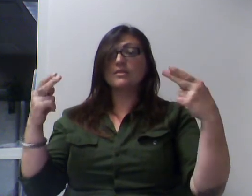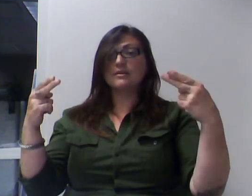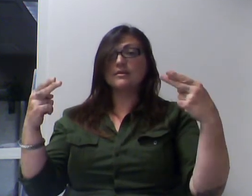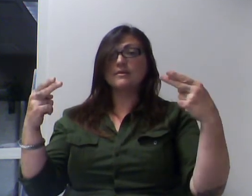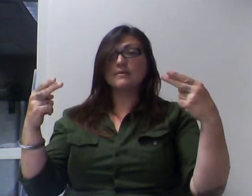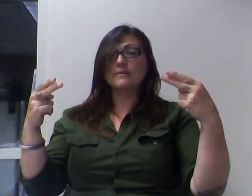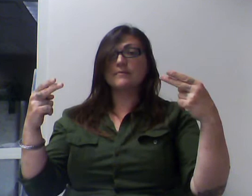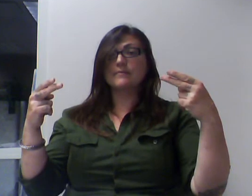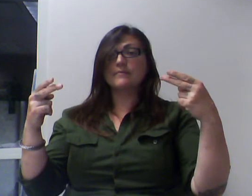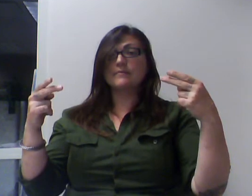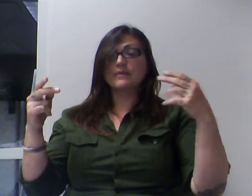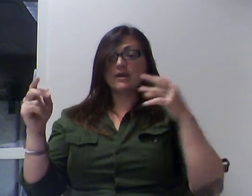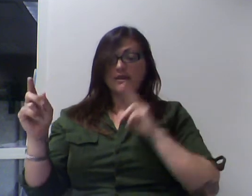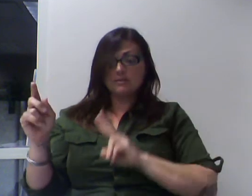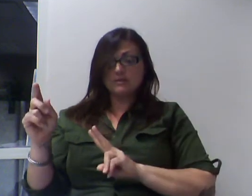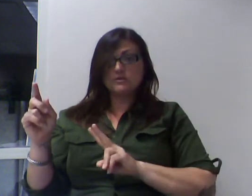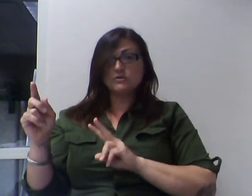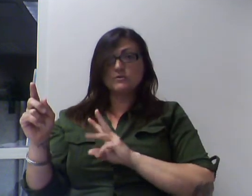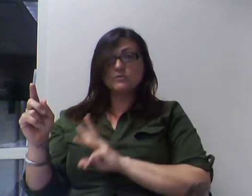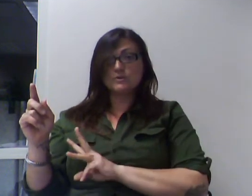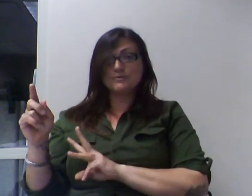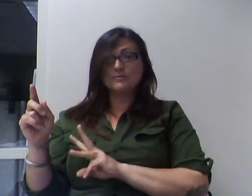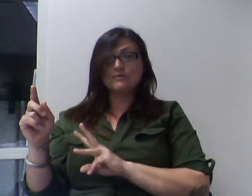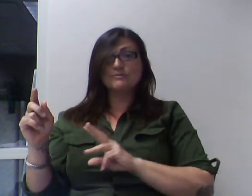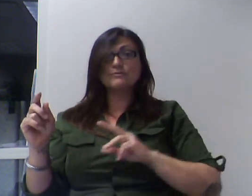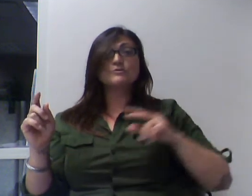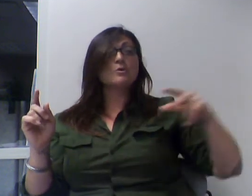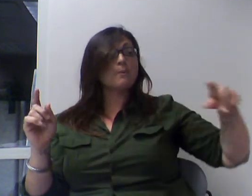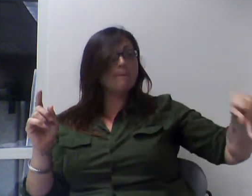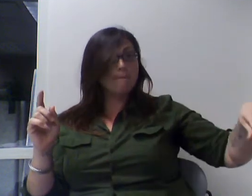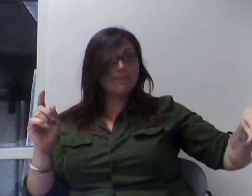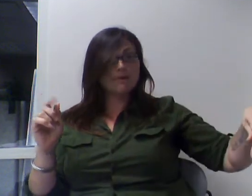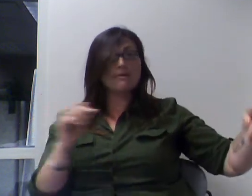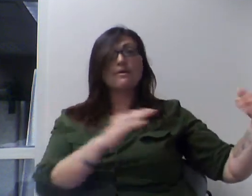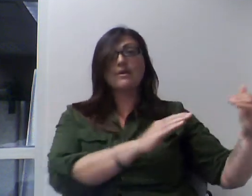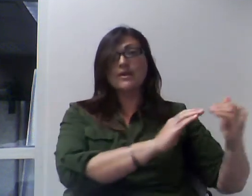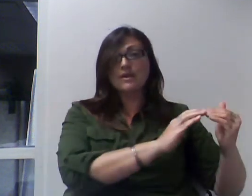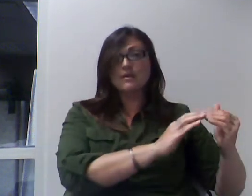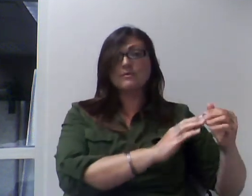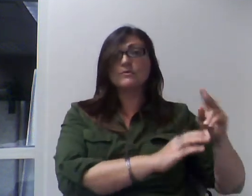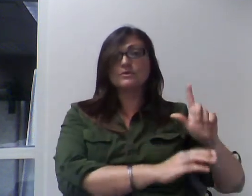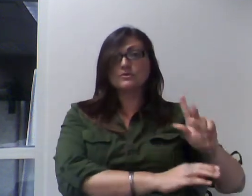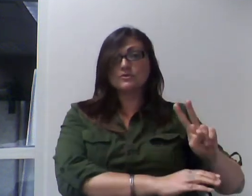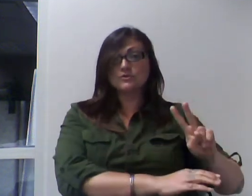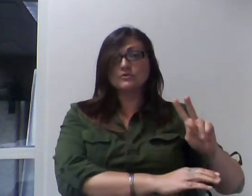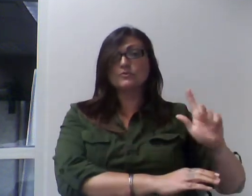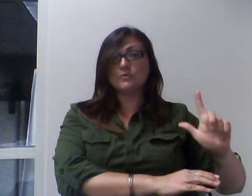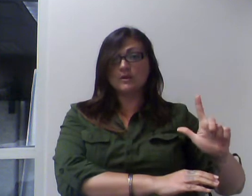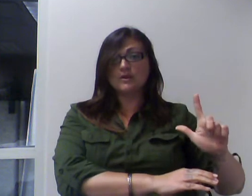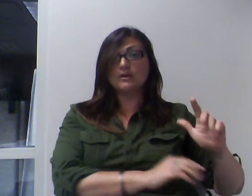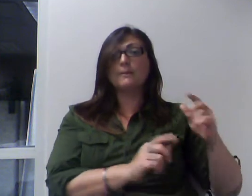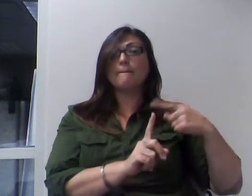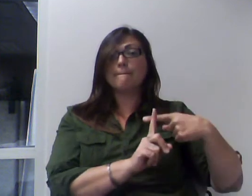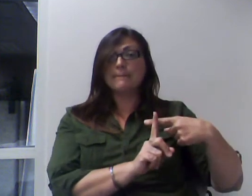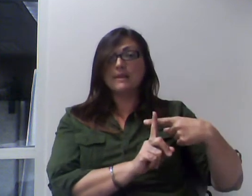So, that becomes your formula then, for perimeter of erecting.